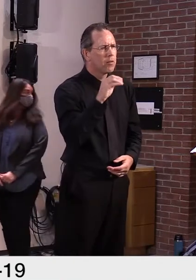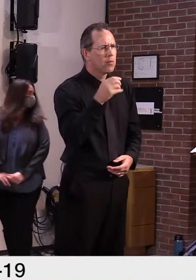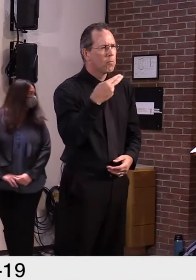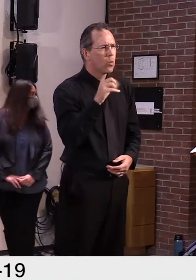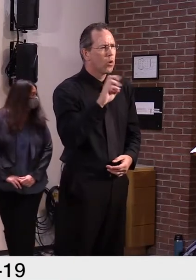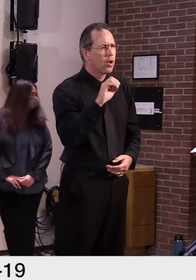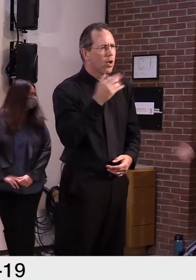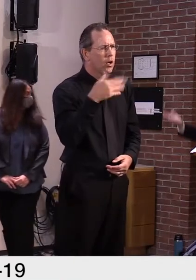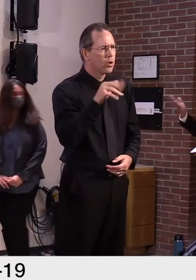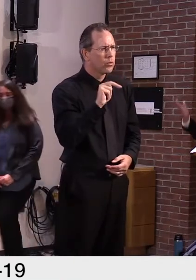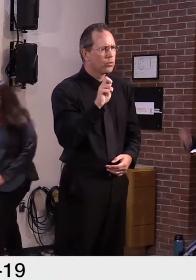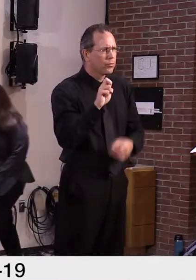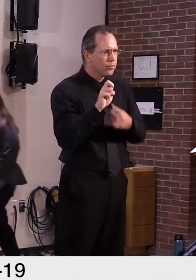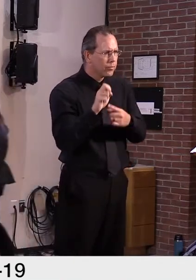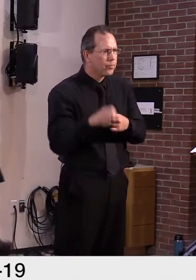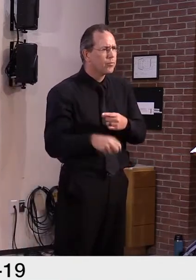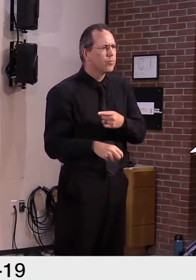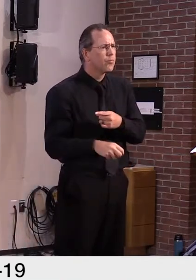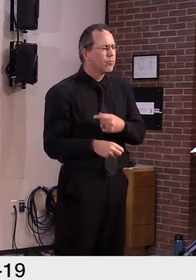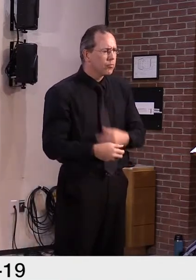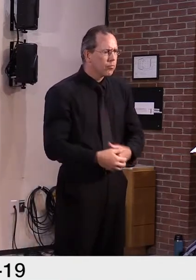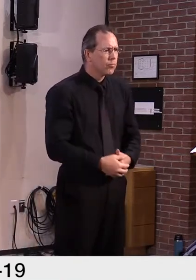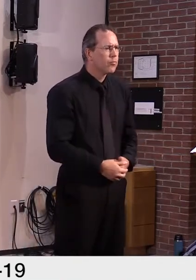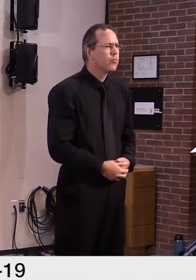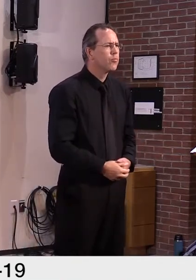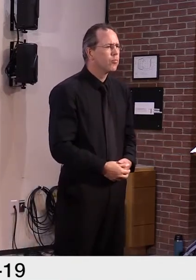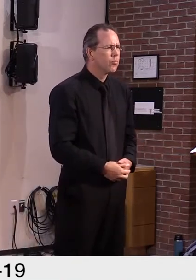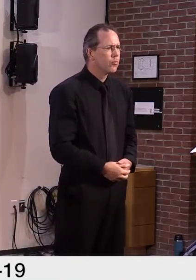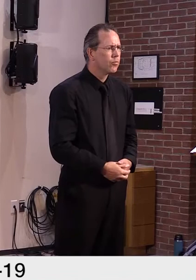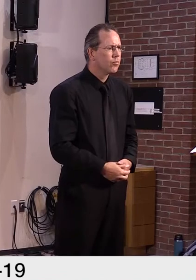which areas of the state do you still have the greatest need?